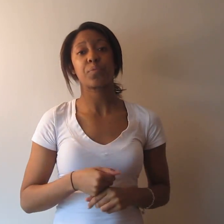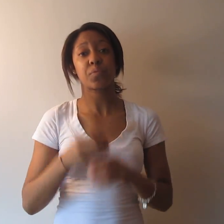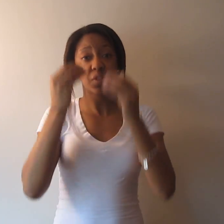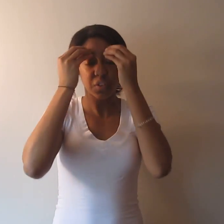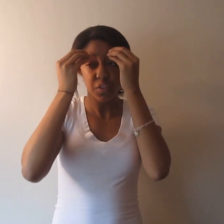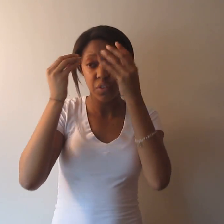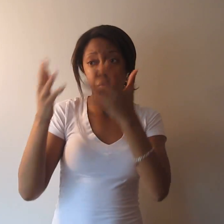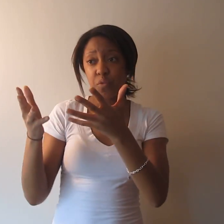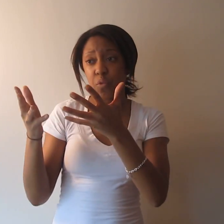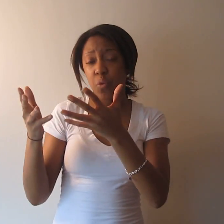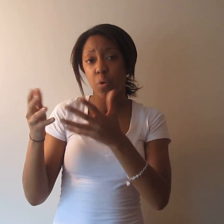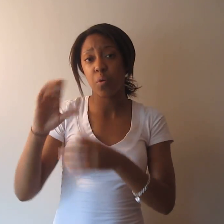job.